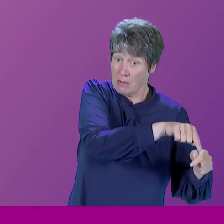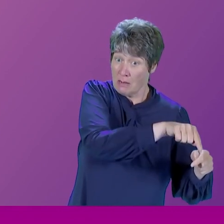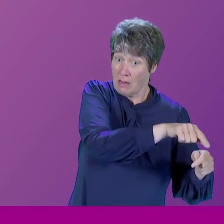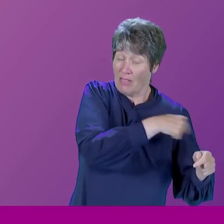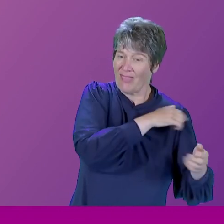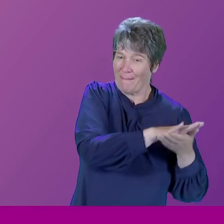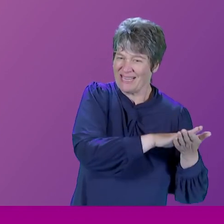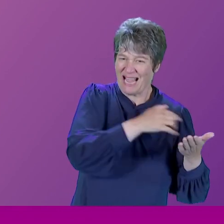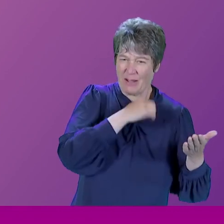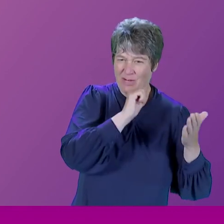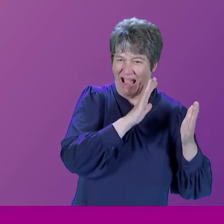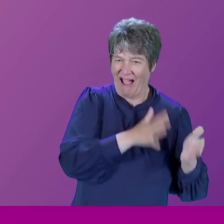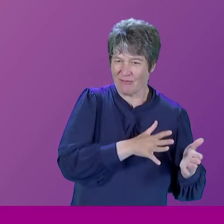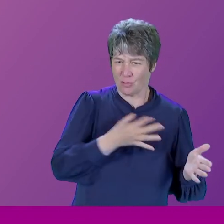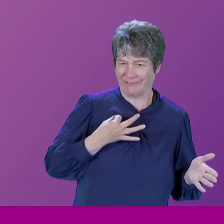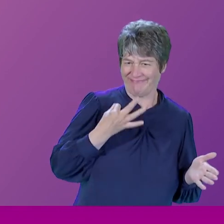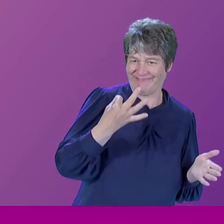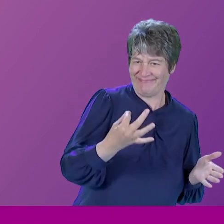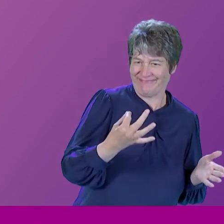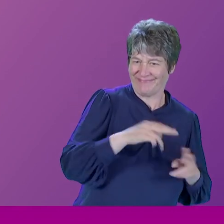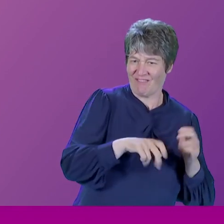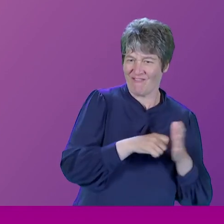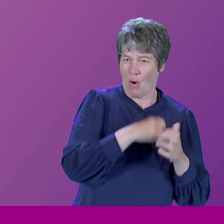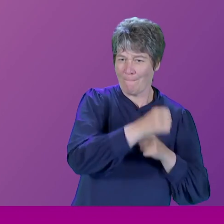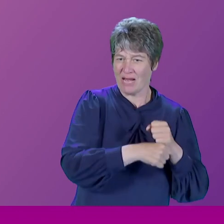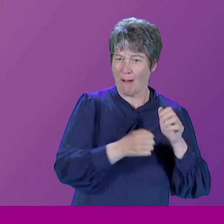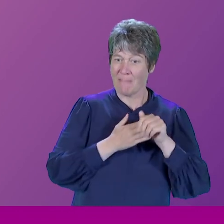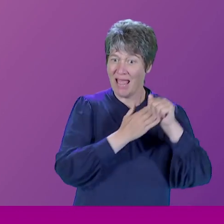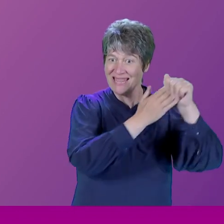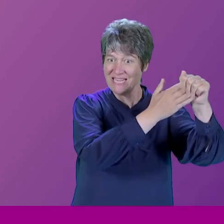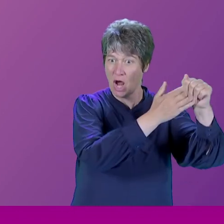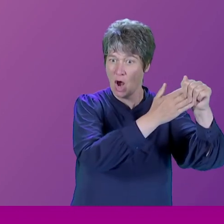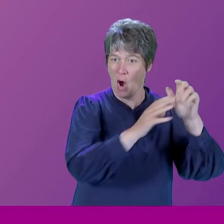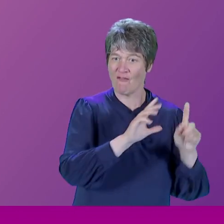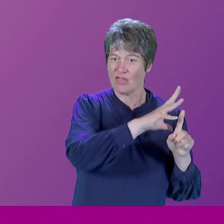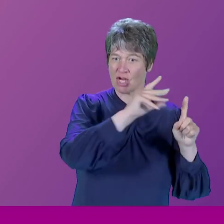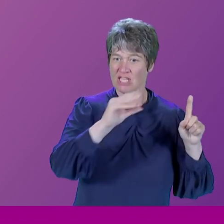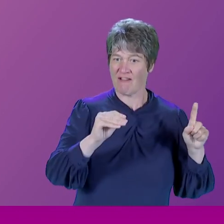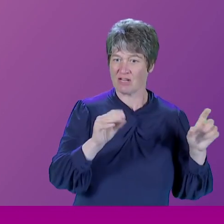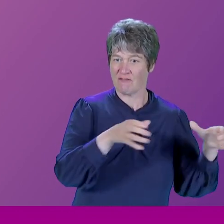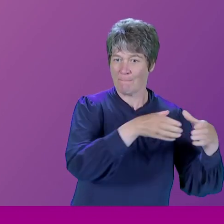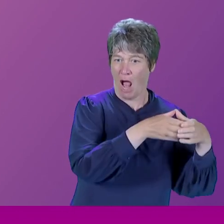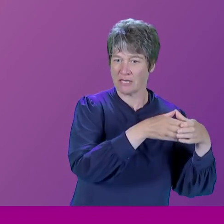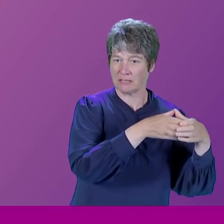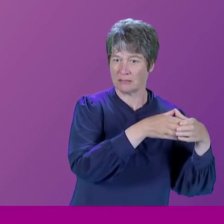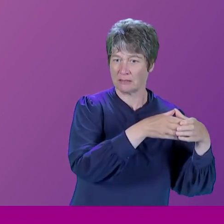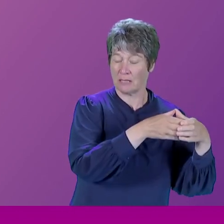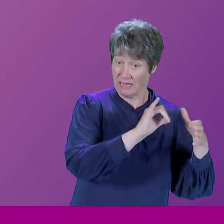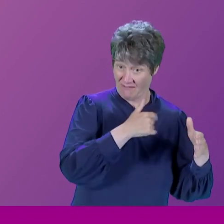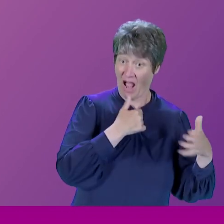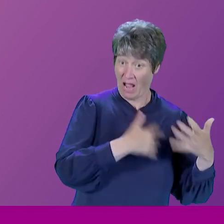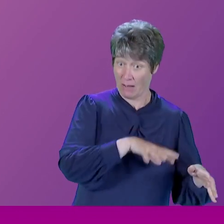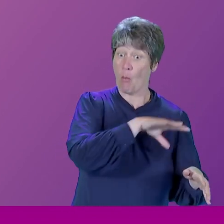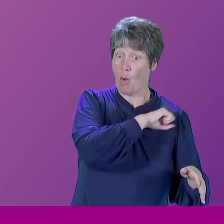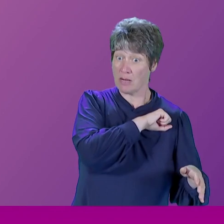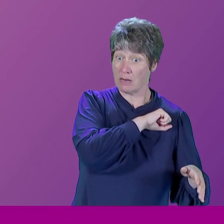stand for the leadership of the Conservative Party. I might have won. And if I had, I would have had the most miserable experience